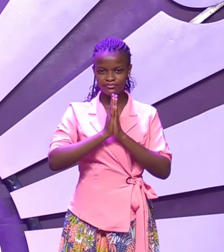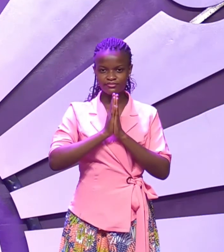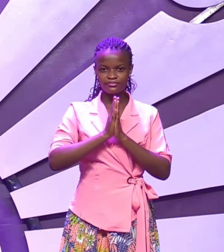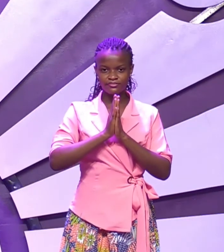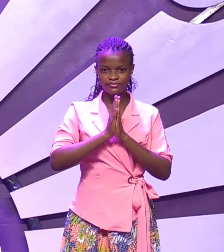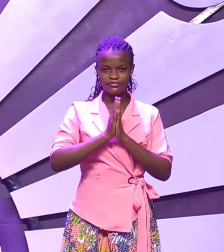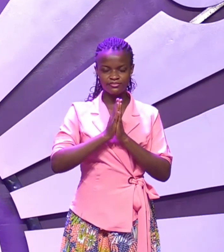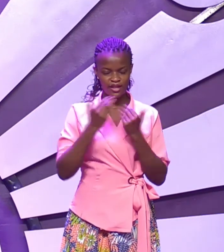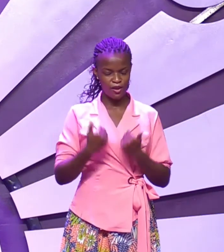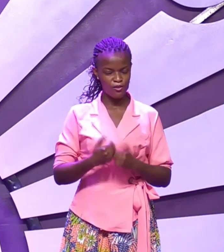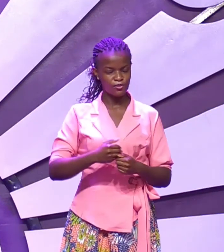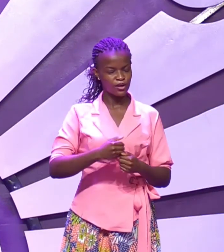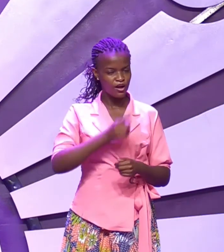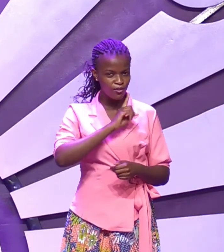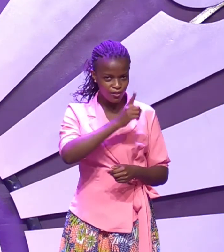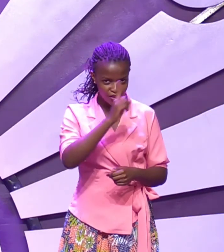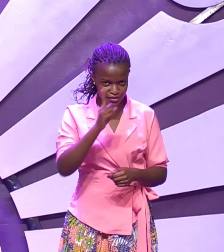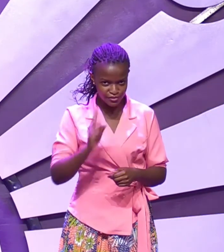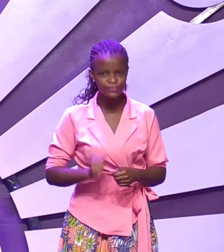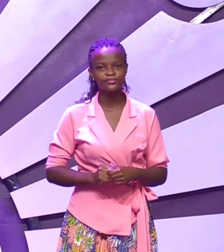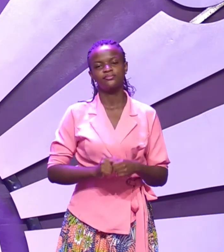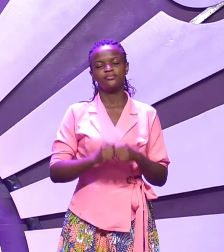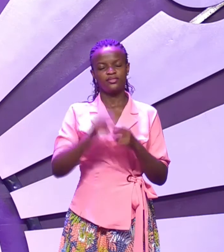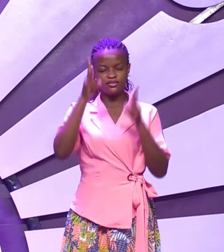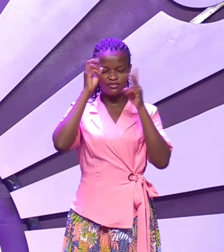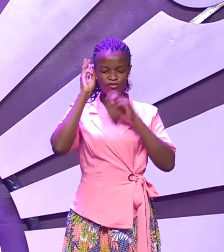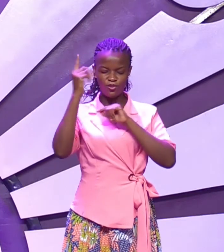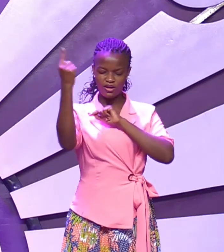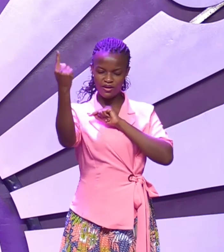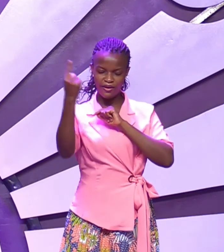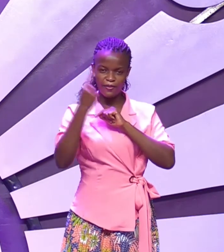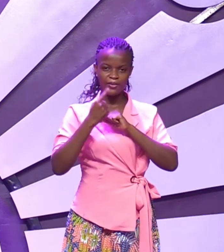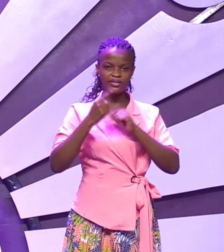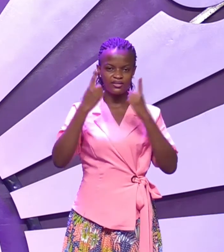I warn you the devil will come and announce to you